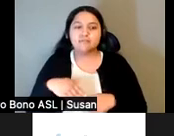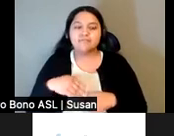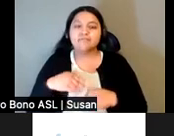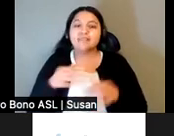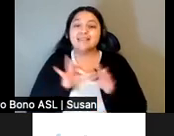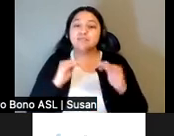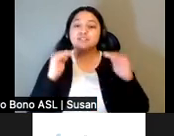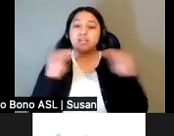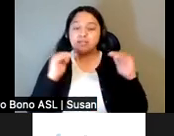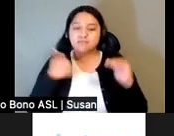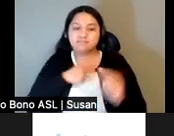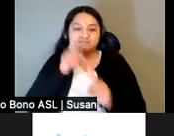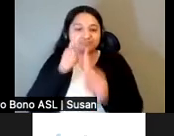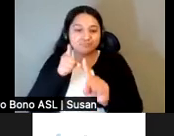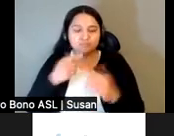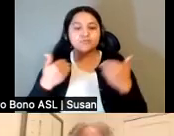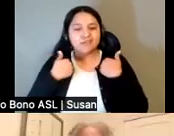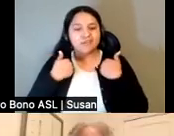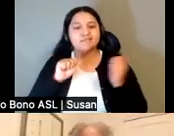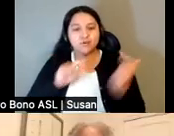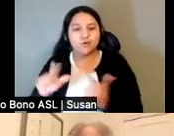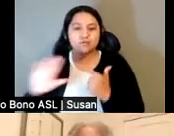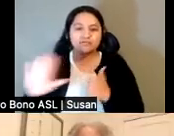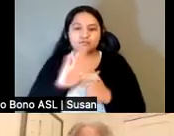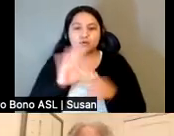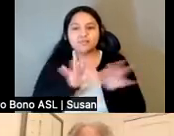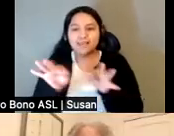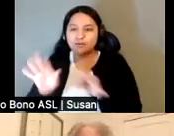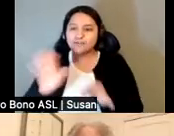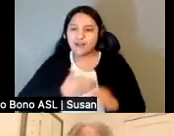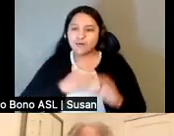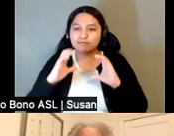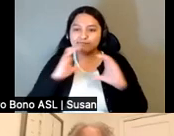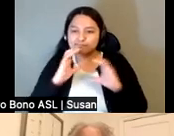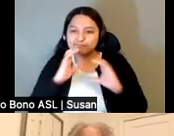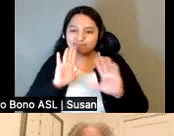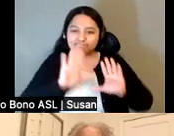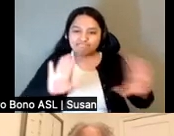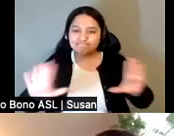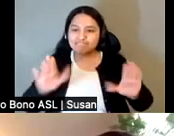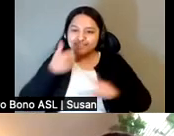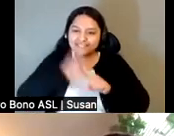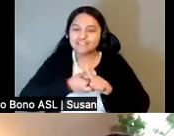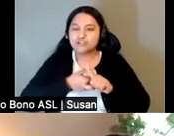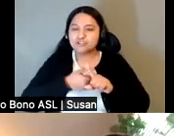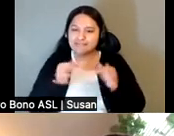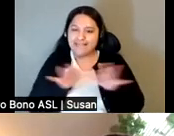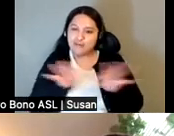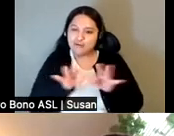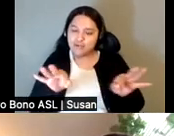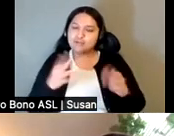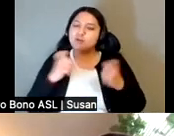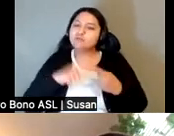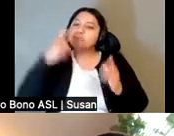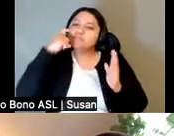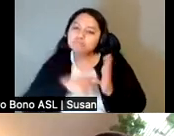plena presencia de todes y nuestra capacidad de comunicarnos en nuestros idiomas. Quisiera comenzar reconociendo todos los idiomas aquí